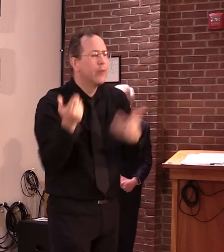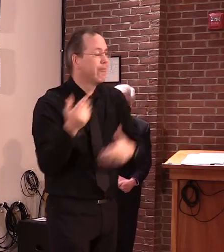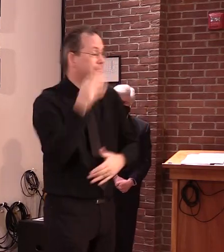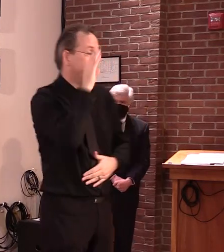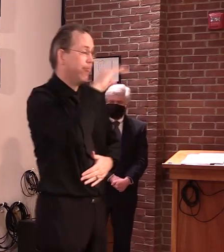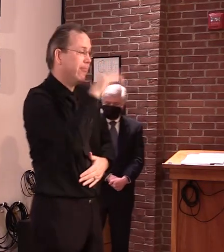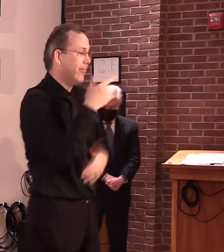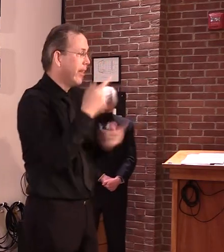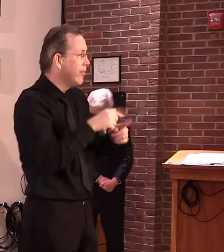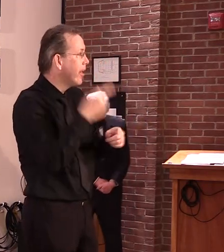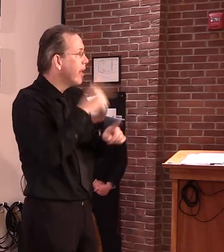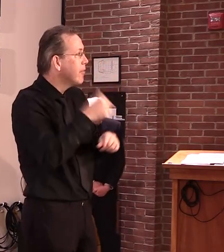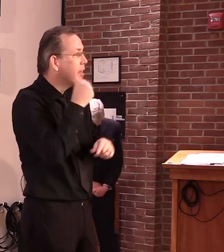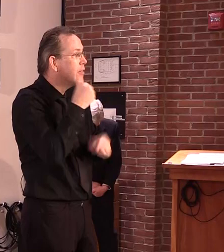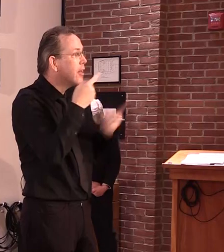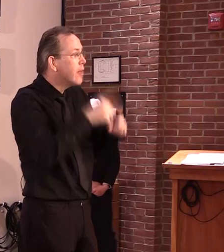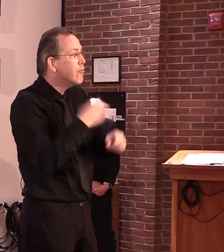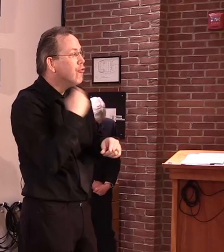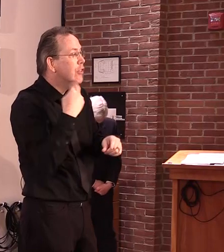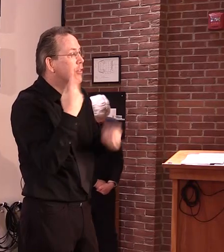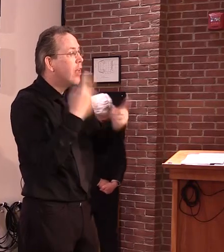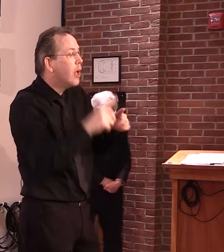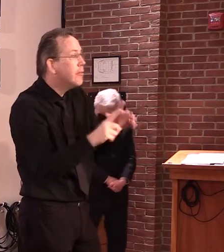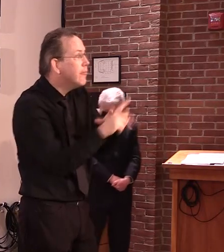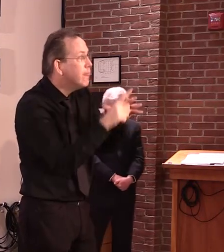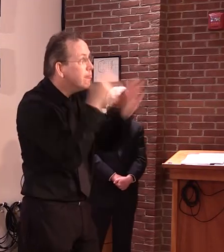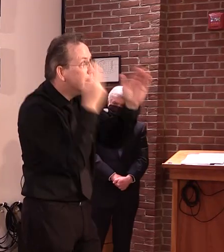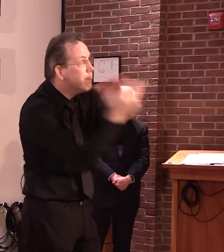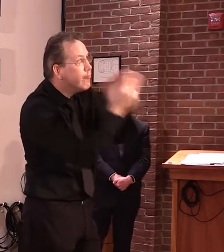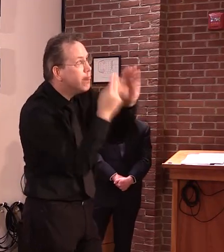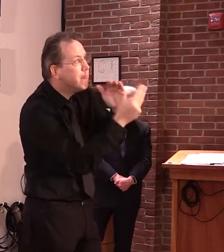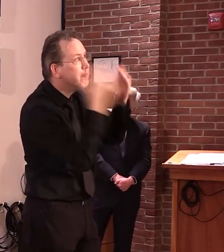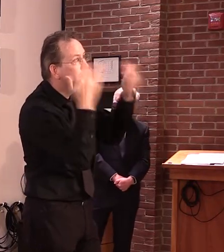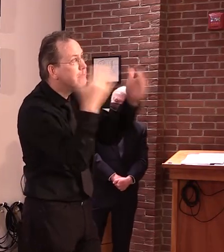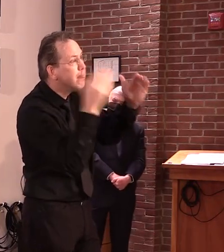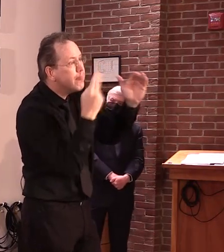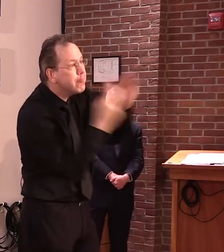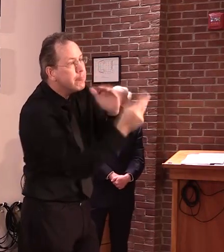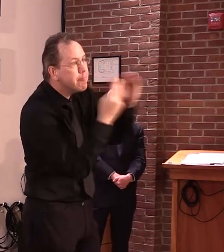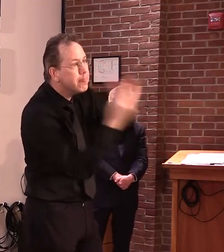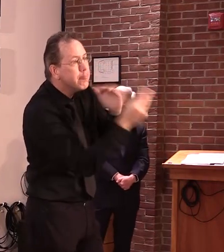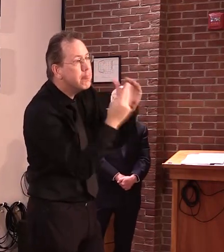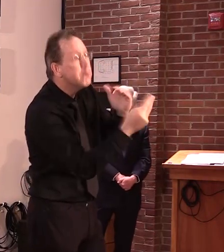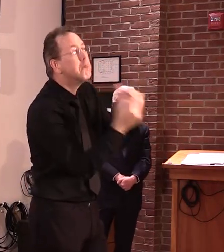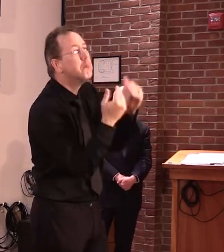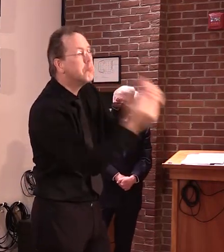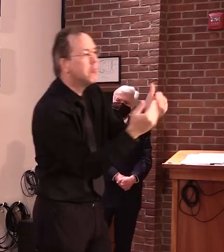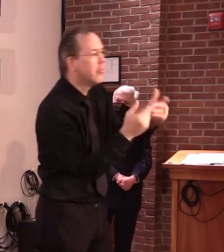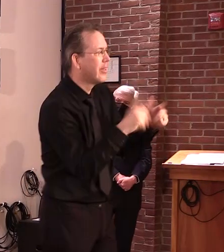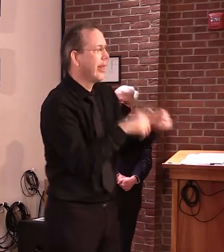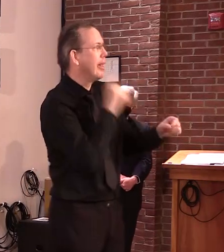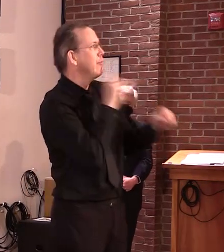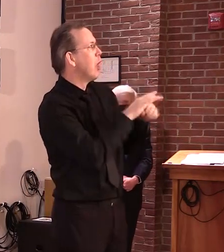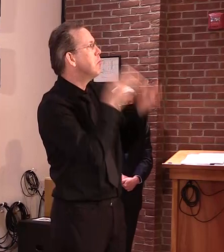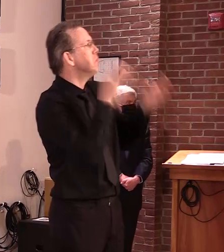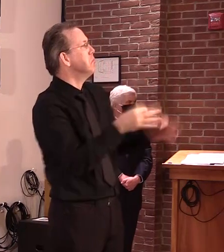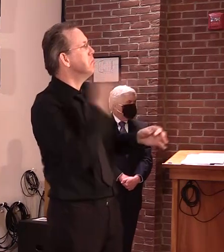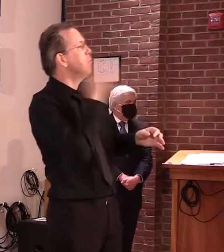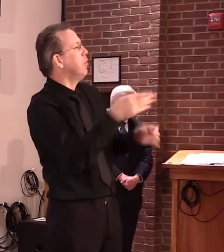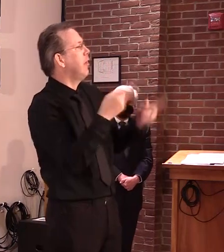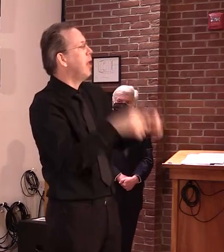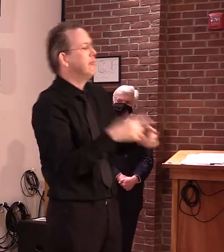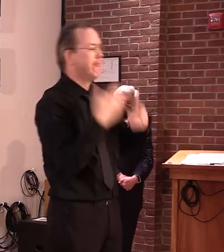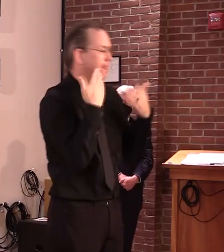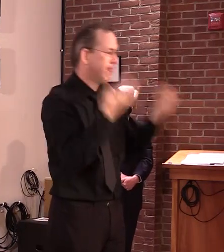many variables in this this whole pandemic. But but I can't tell you what what's going to happen a year from then, either. I